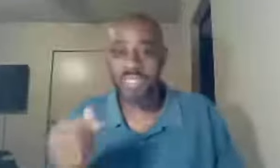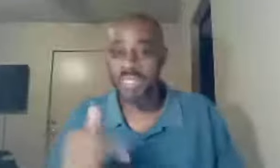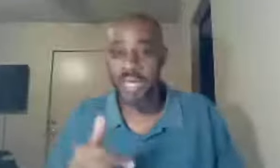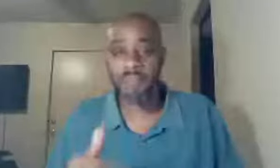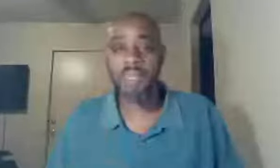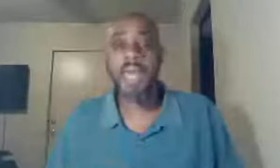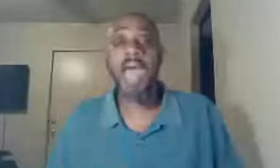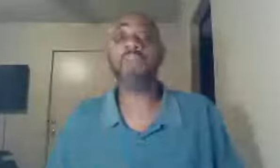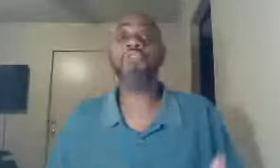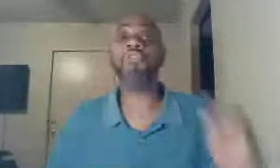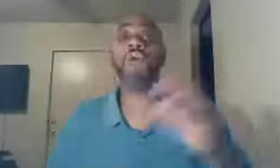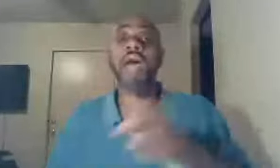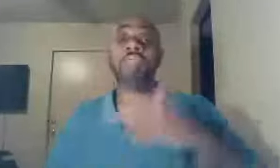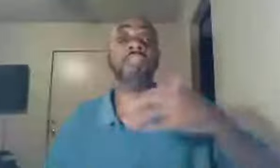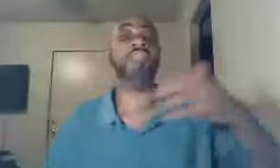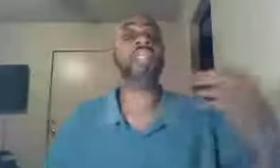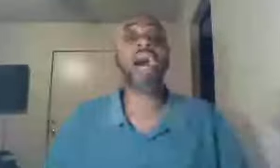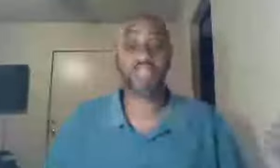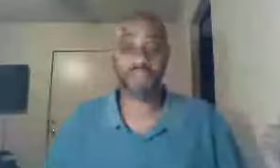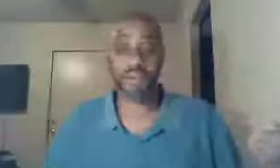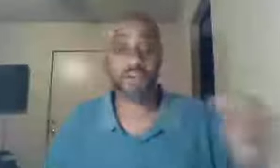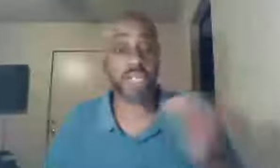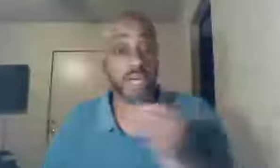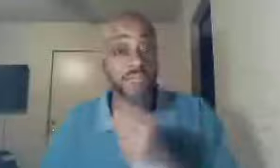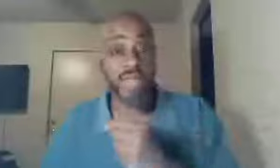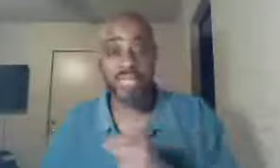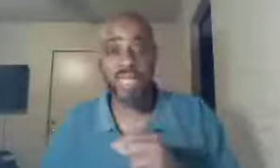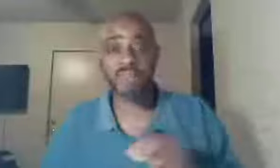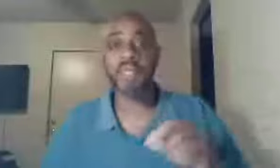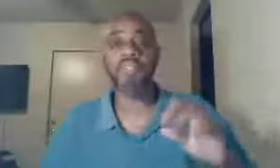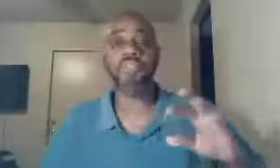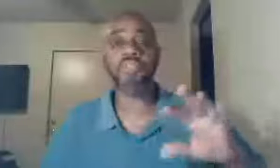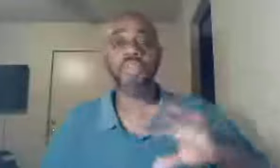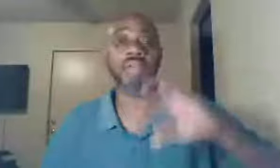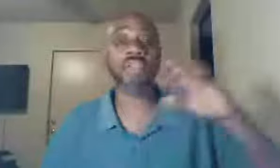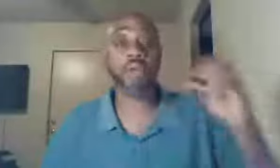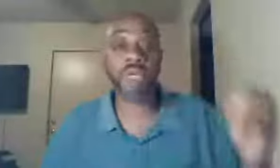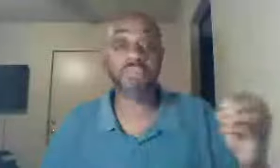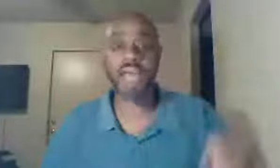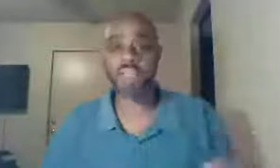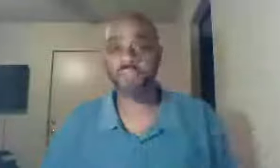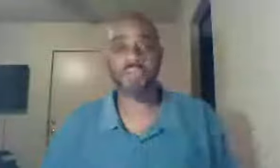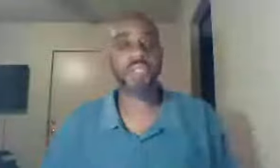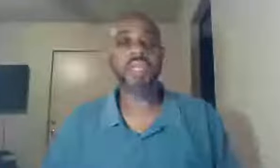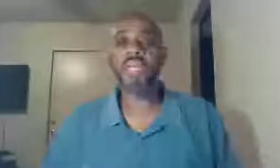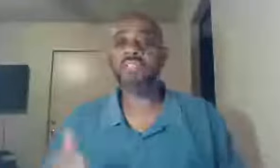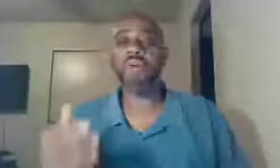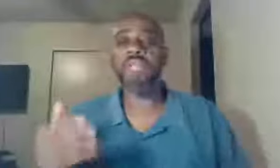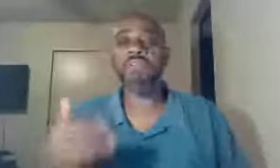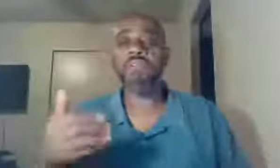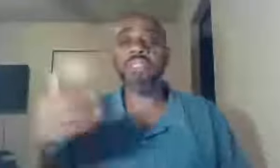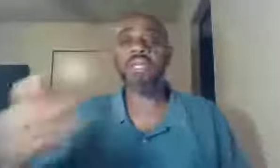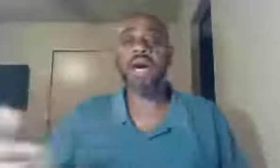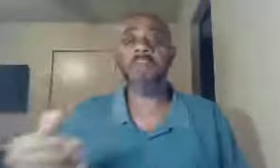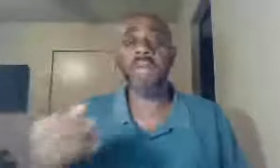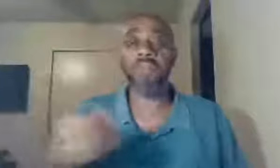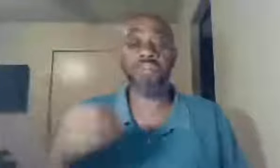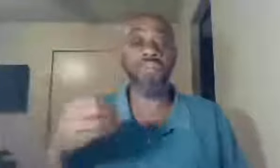to come, and do as the philosophers, of that day, as the Greek philosophers, there's no need, for me to come, and to,